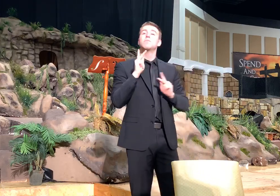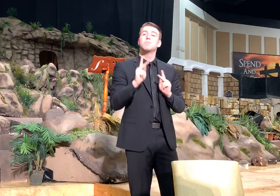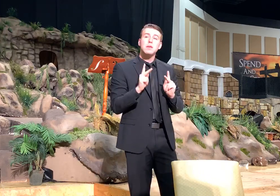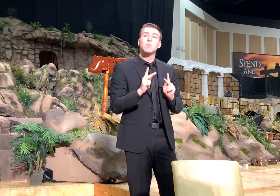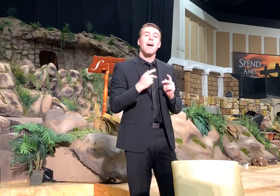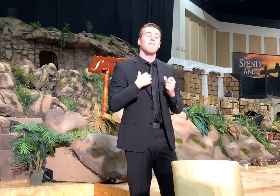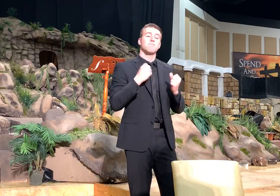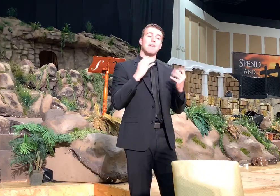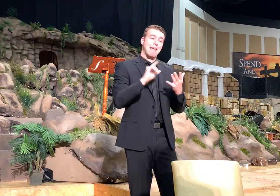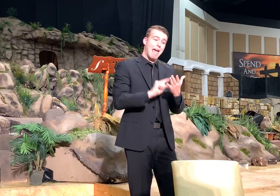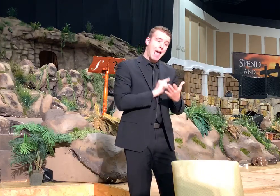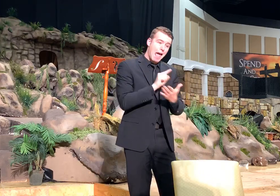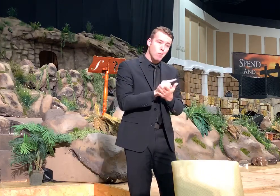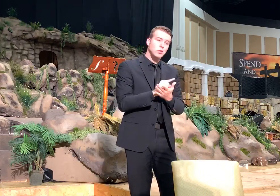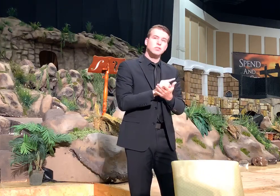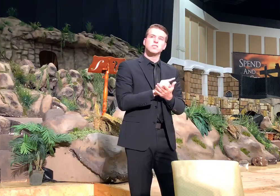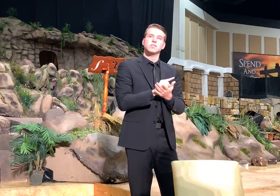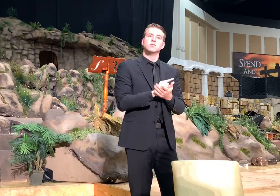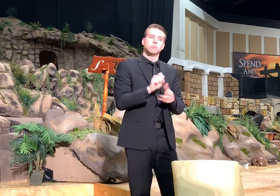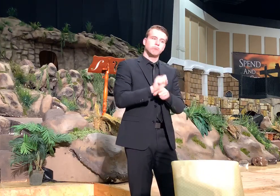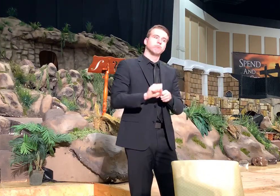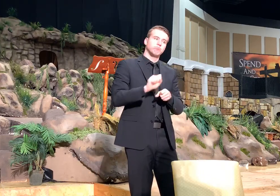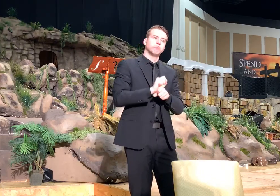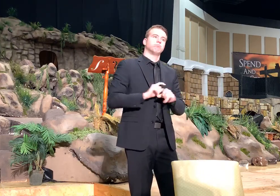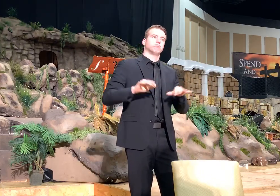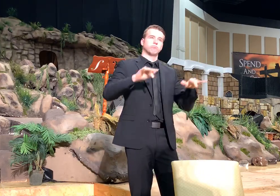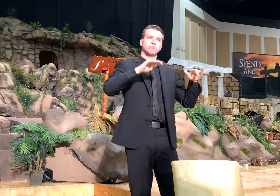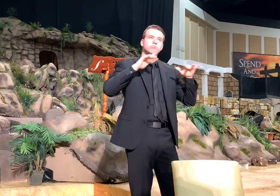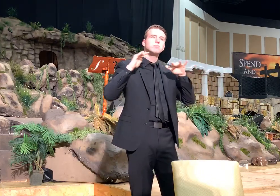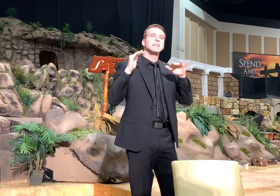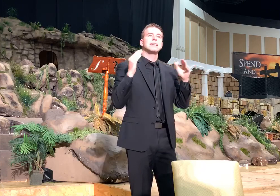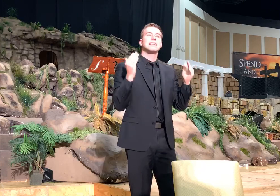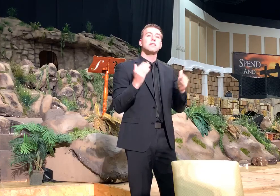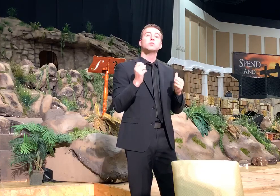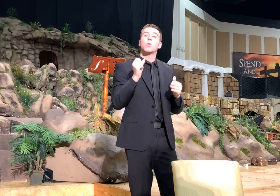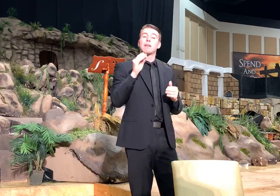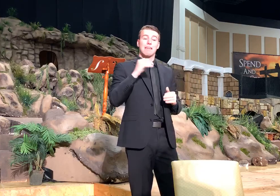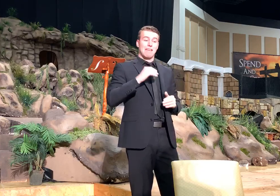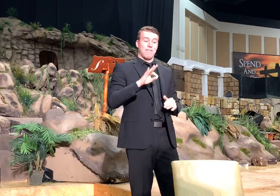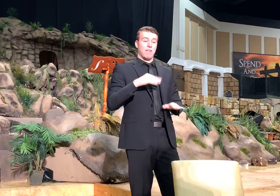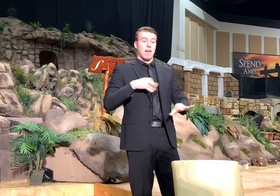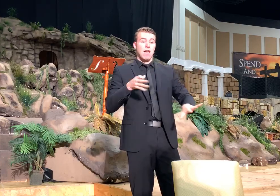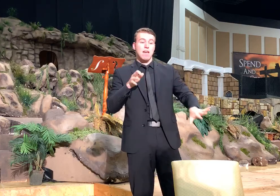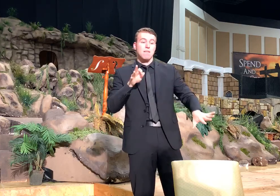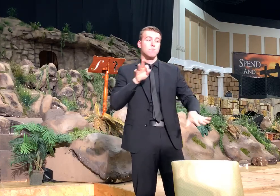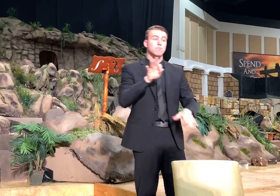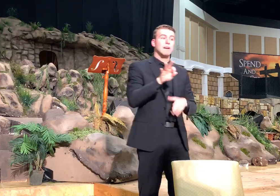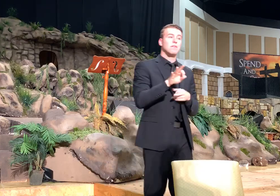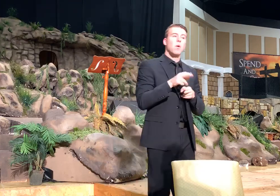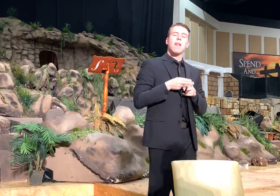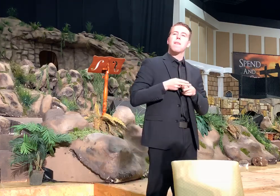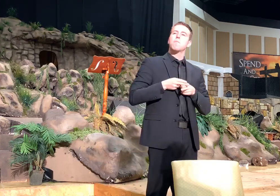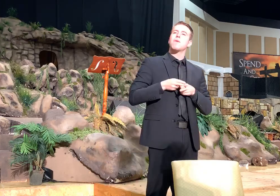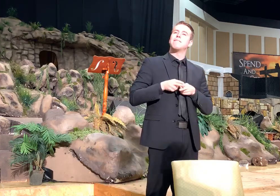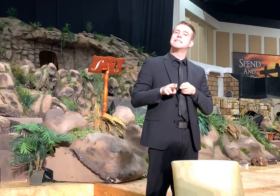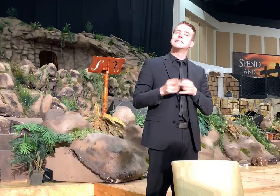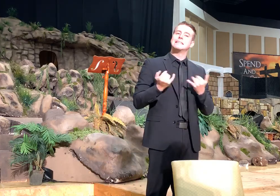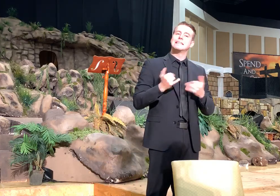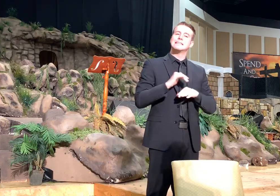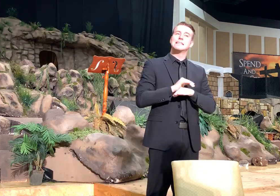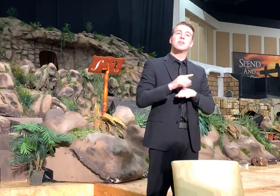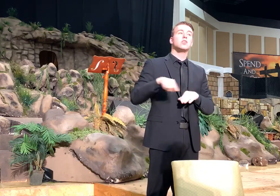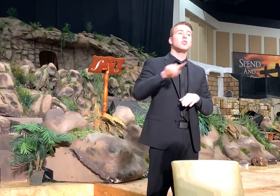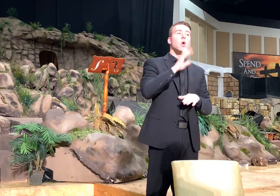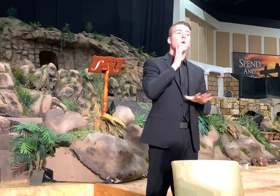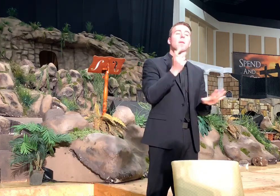long hours. And so if I preach with a little brevity tonight, you will